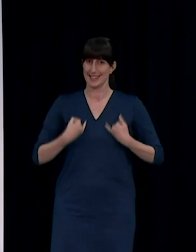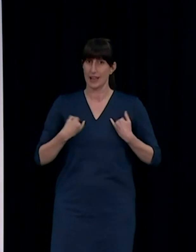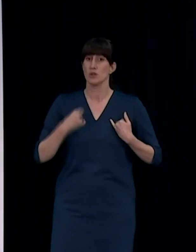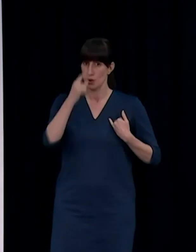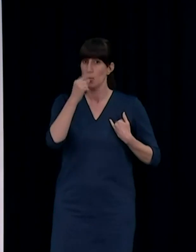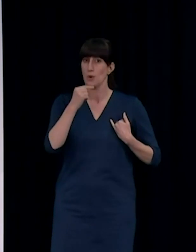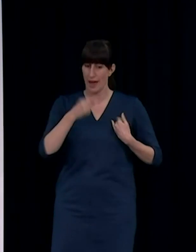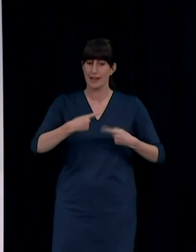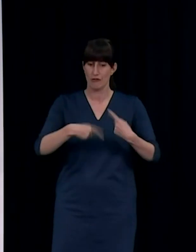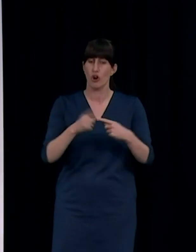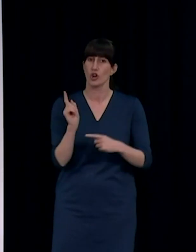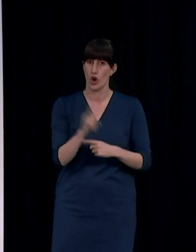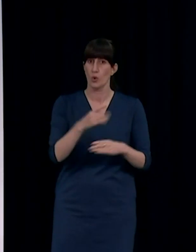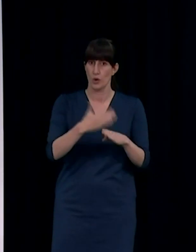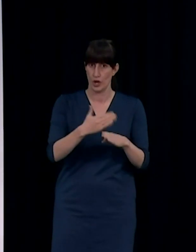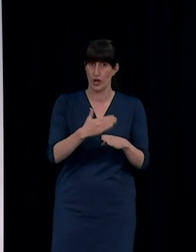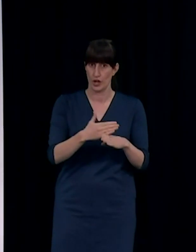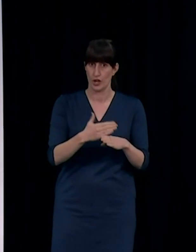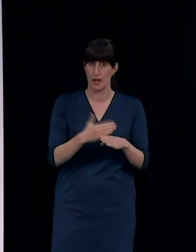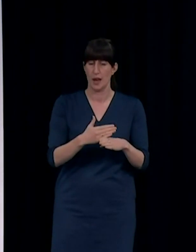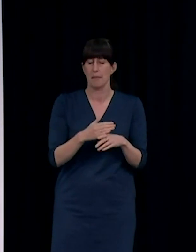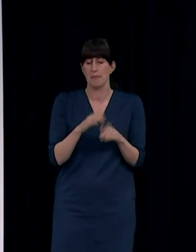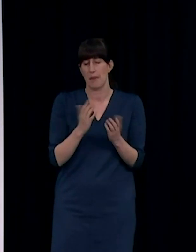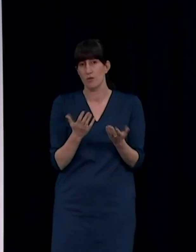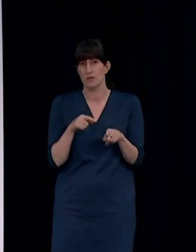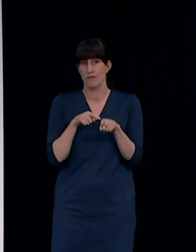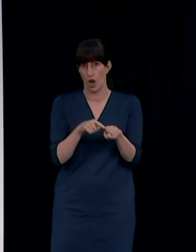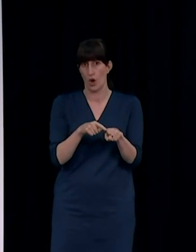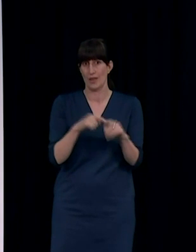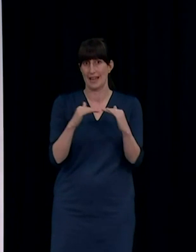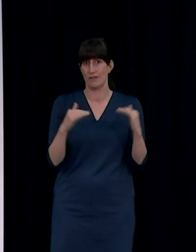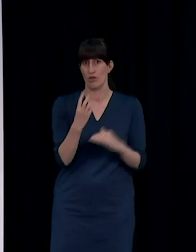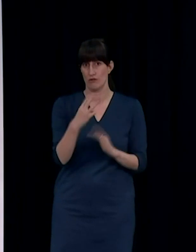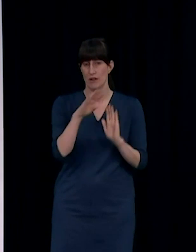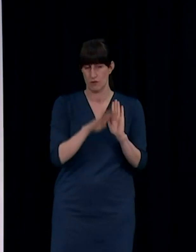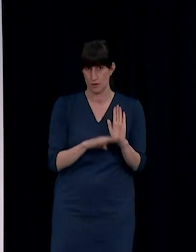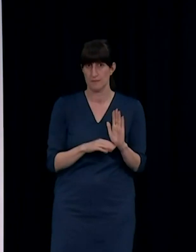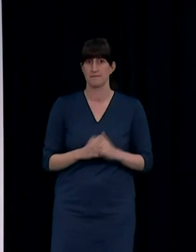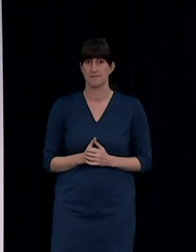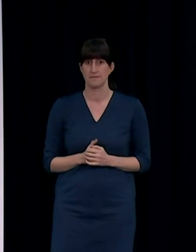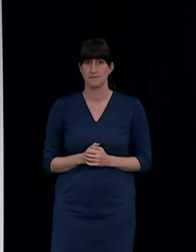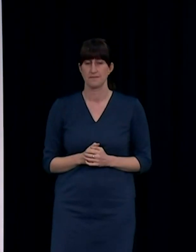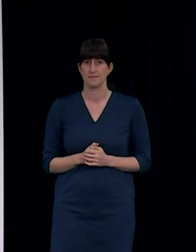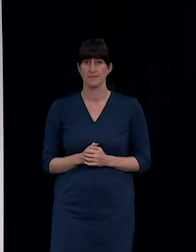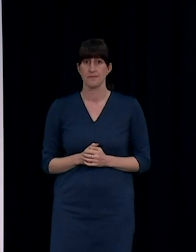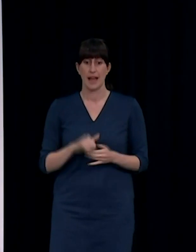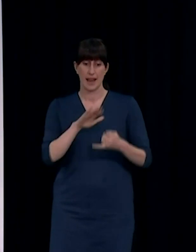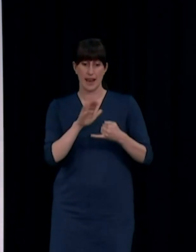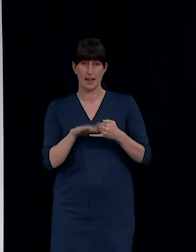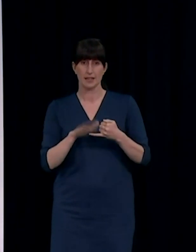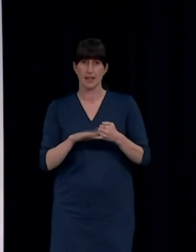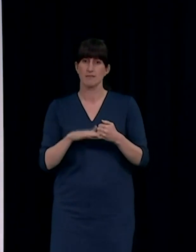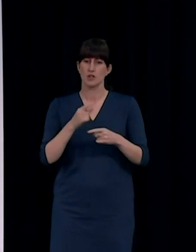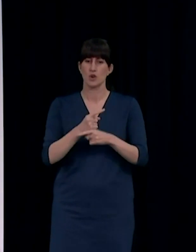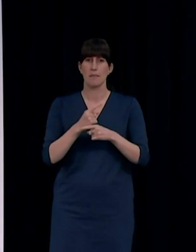of course, taking all the usual Alert Level 3 precautions. Finally, an update on the vaccination